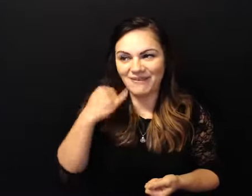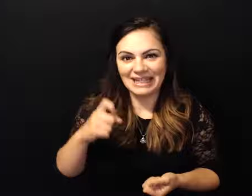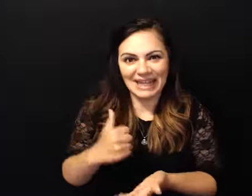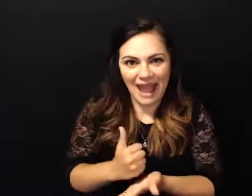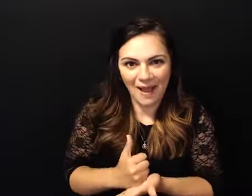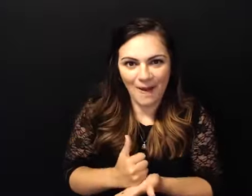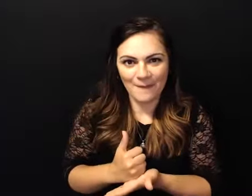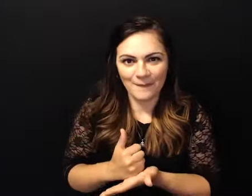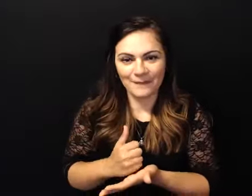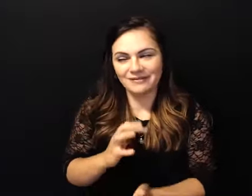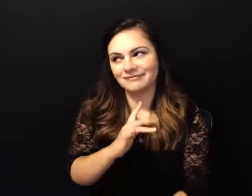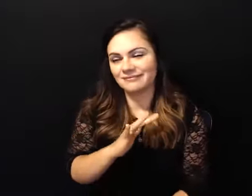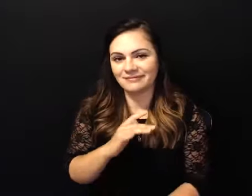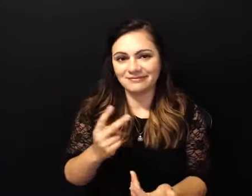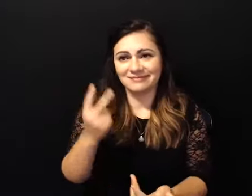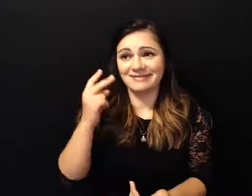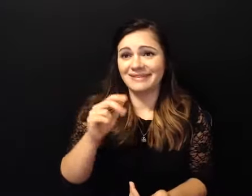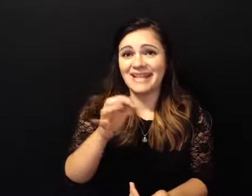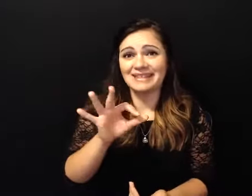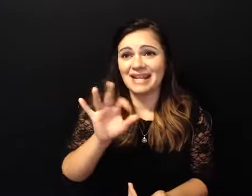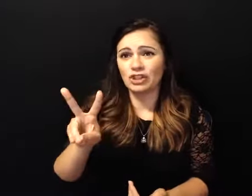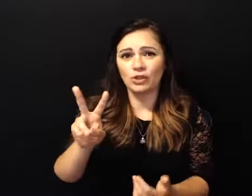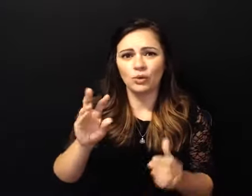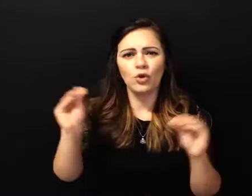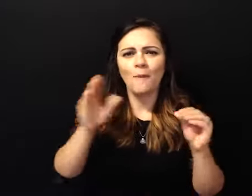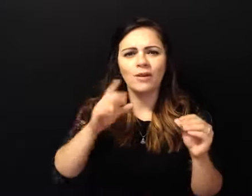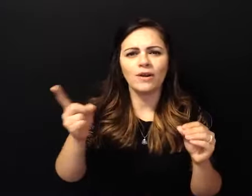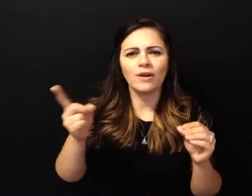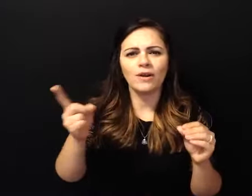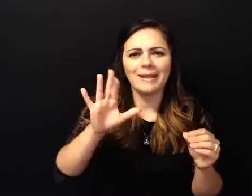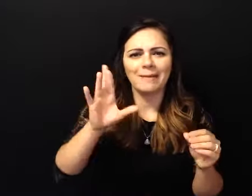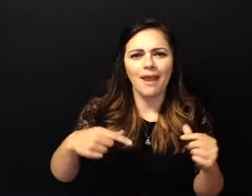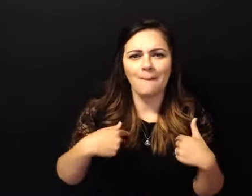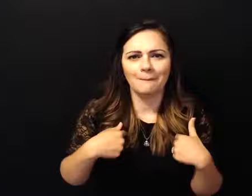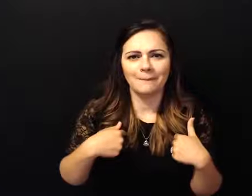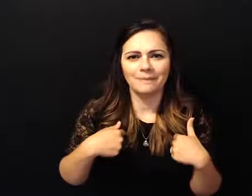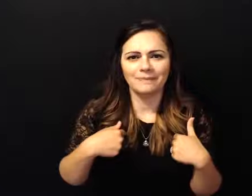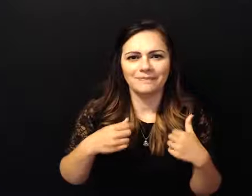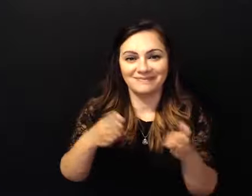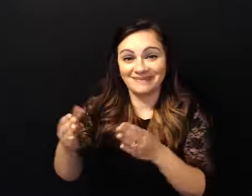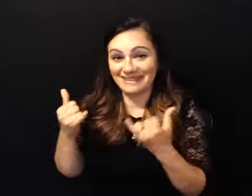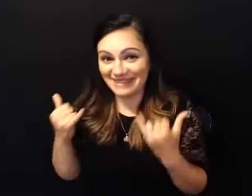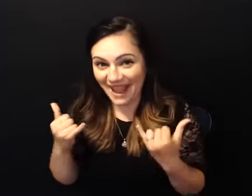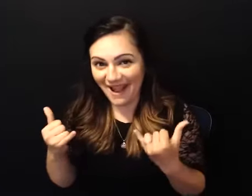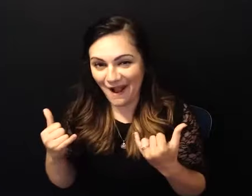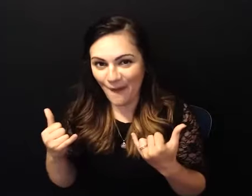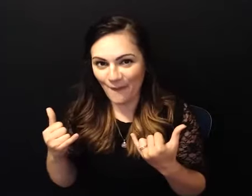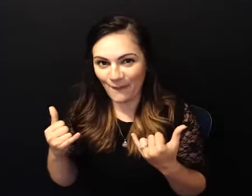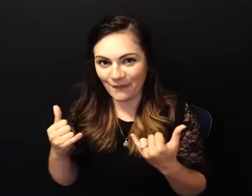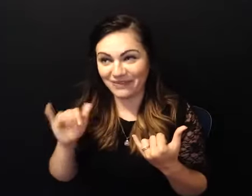you know in 2001 i have people that will gladly ride three or four hours with me in a car to